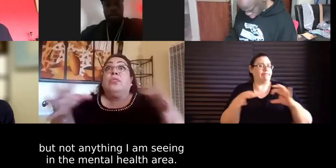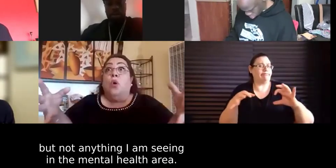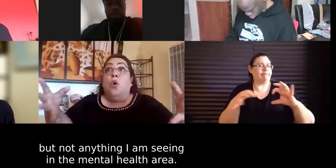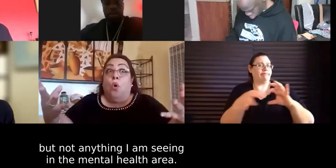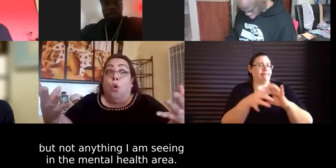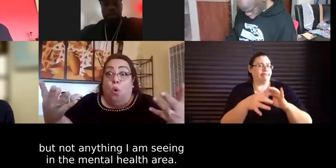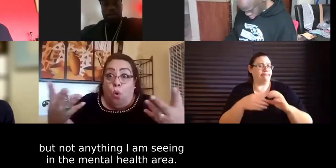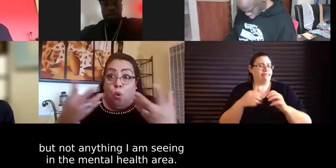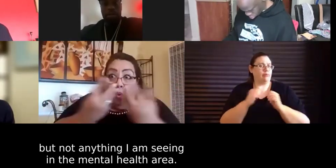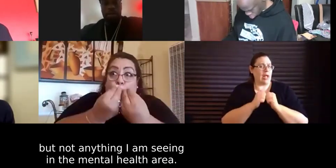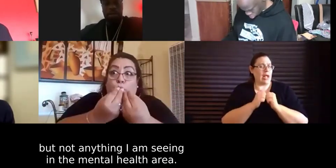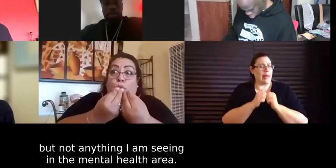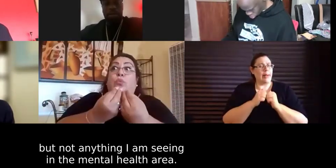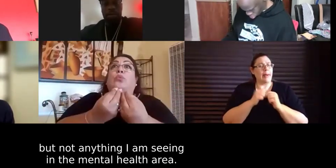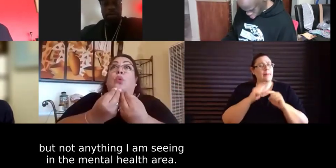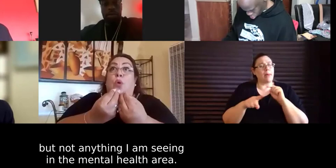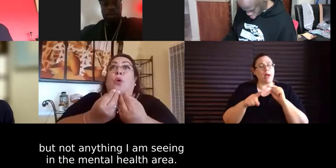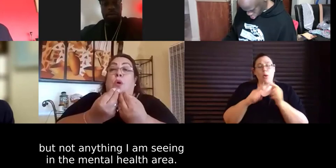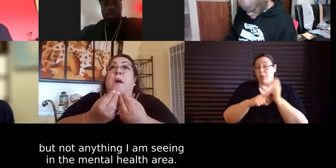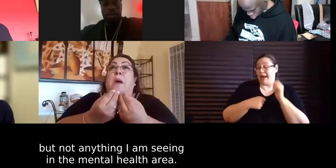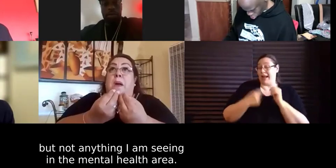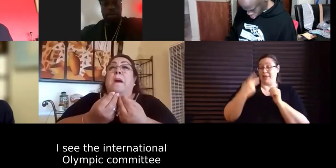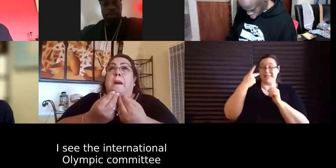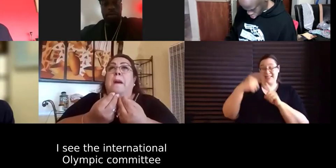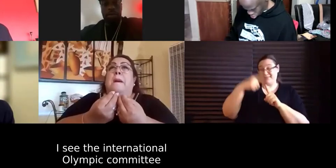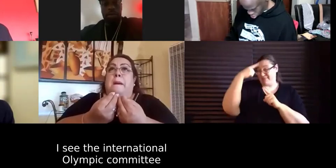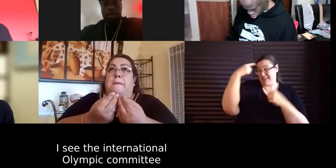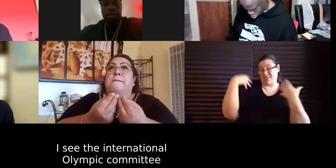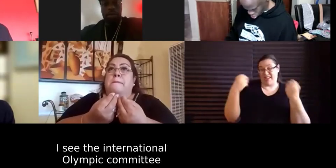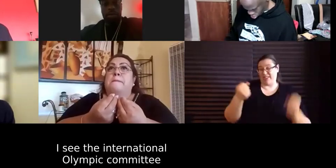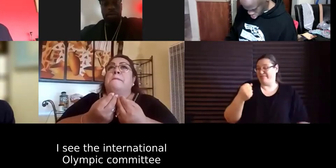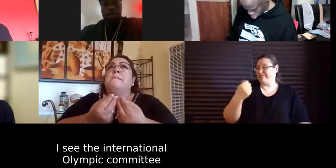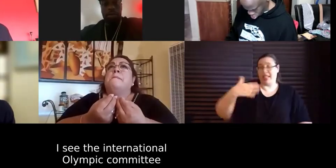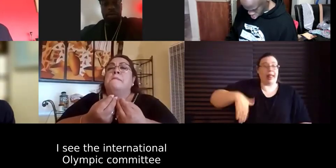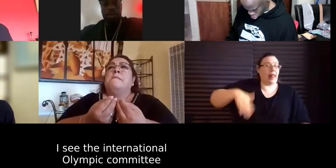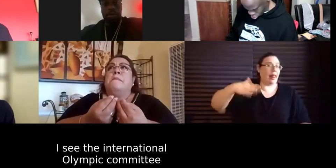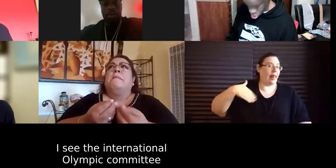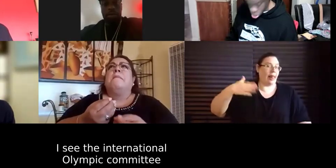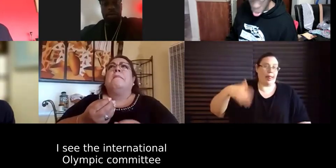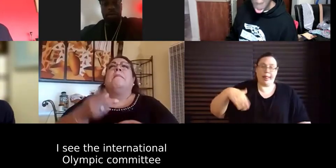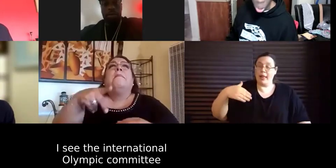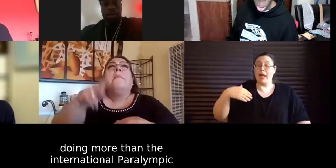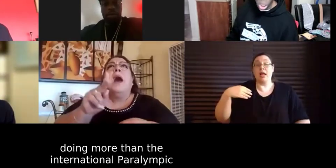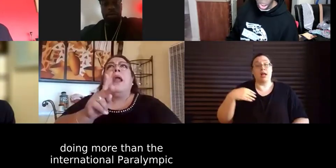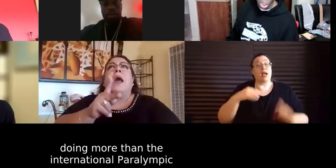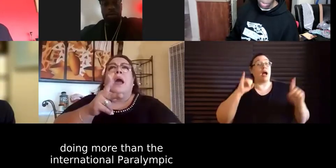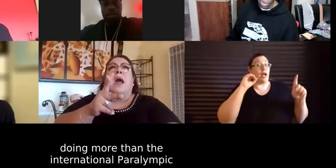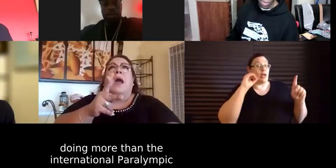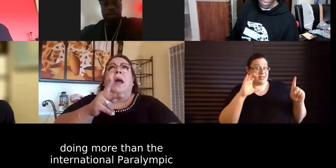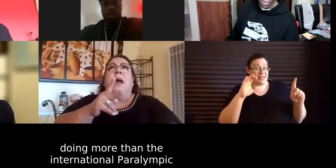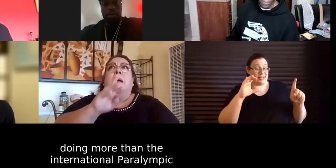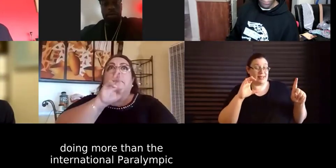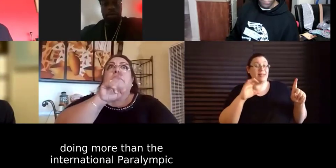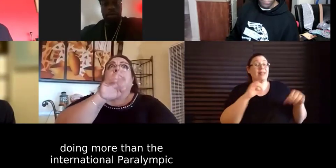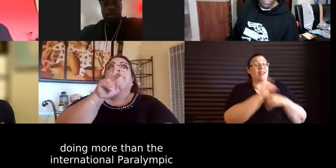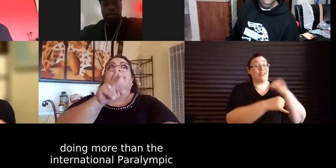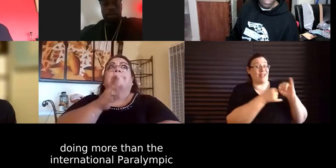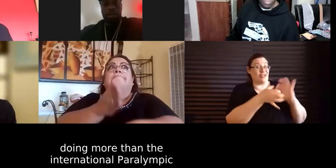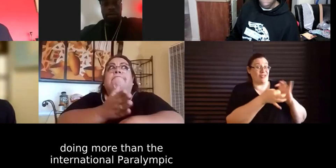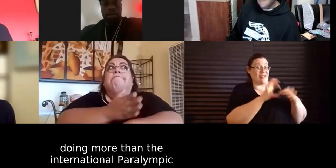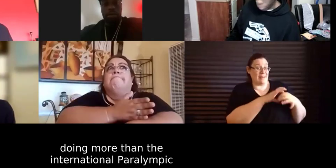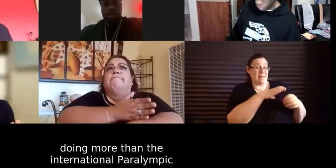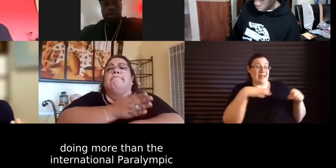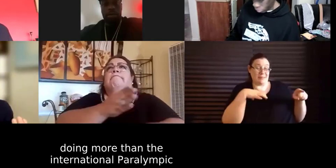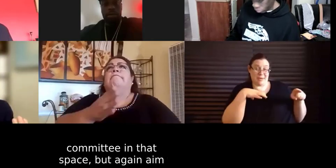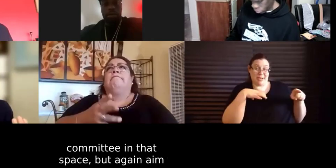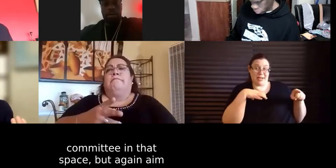uh anything that i'm seeing in the mental health area i see the international olympic committee uh doing more than the